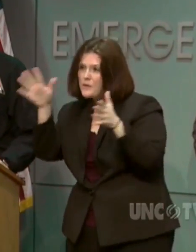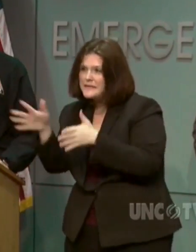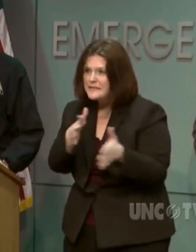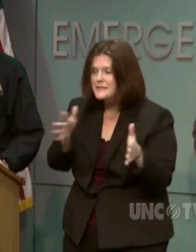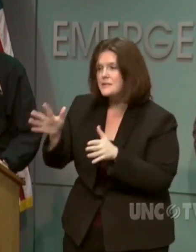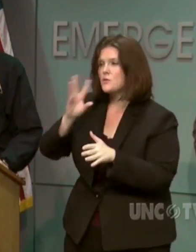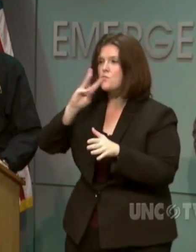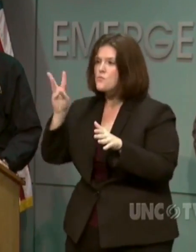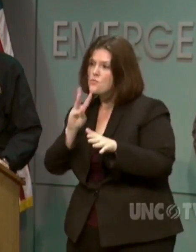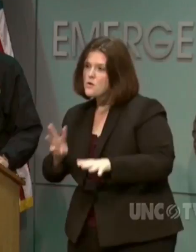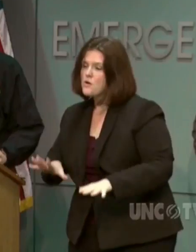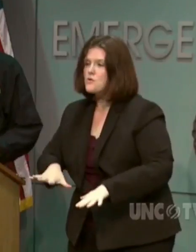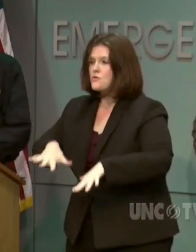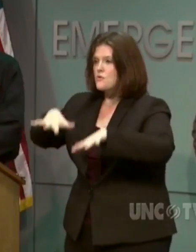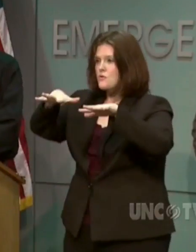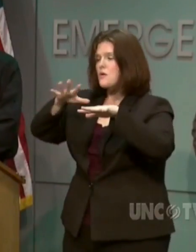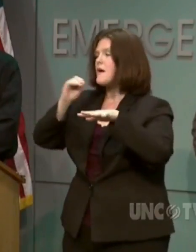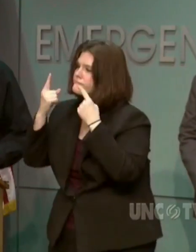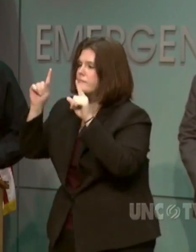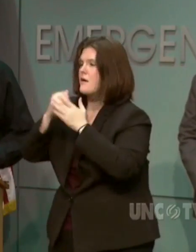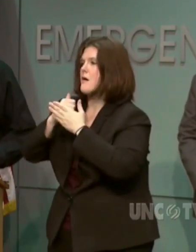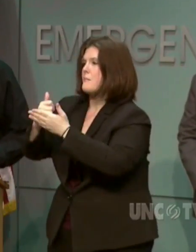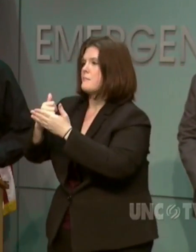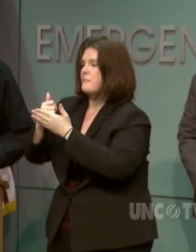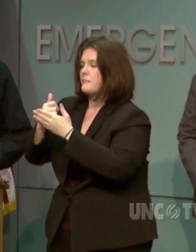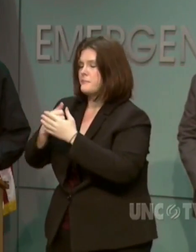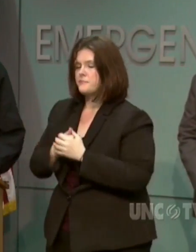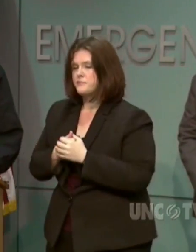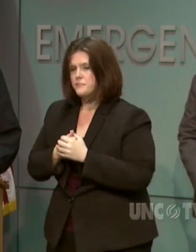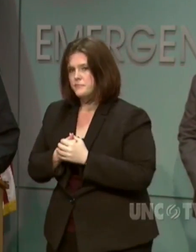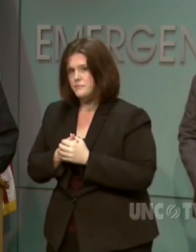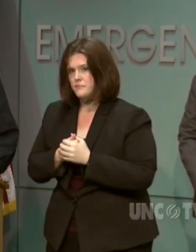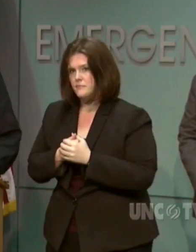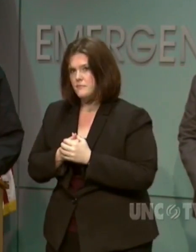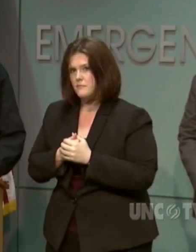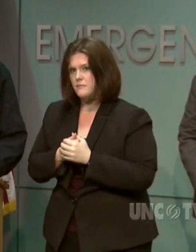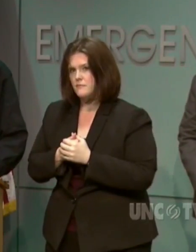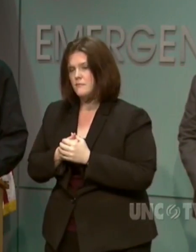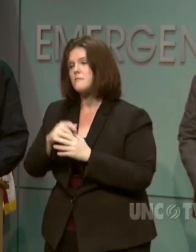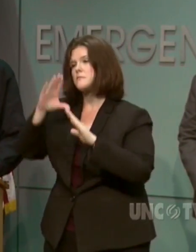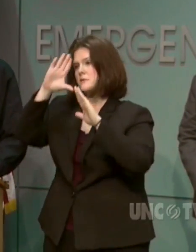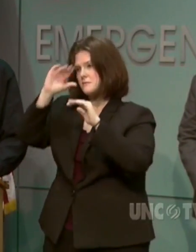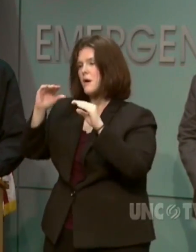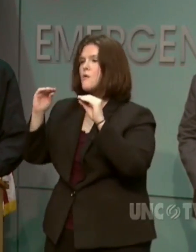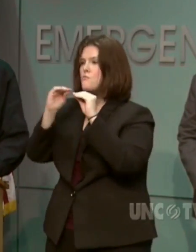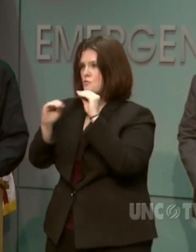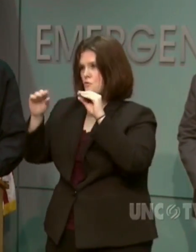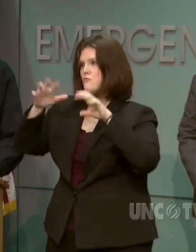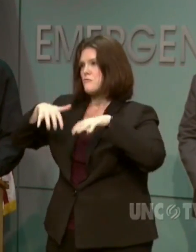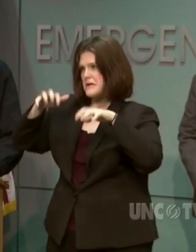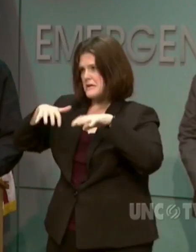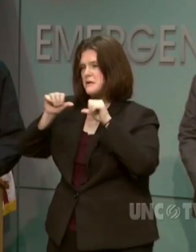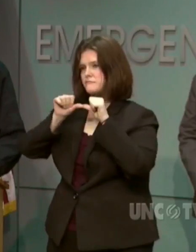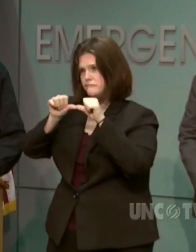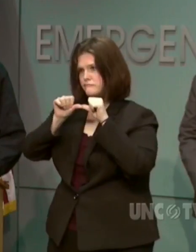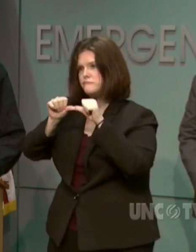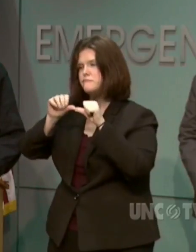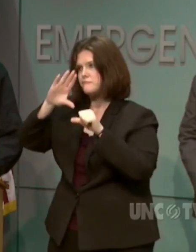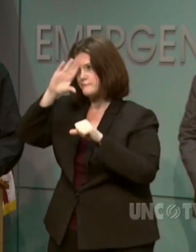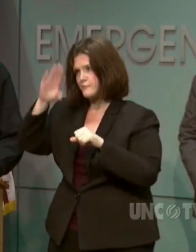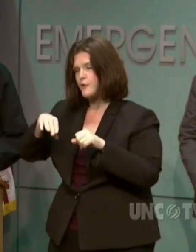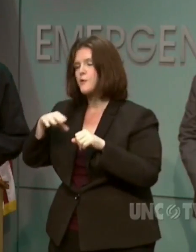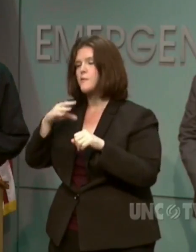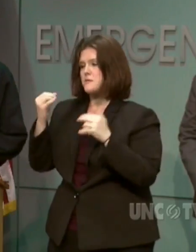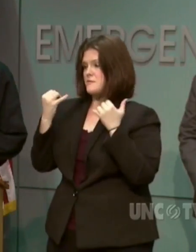gas, water, and power. We are expecting several more days of rain, and our focus now